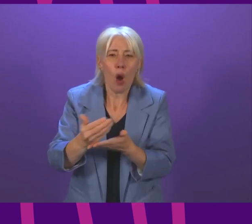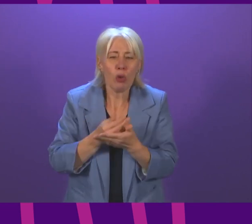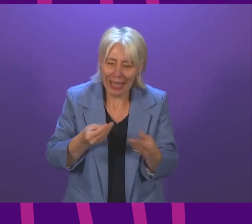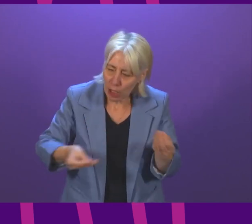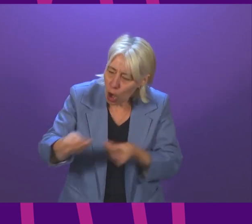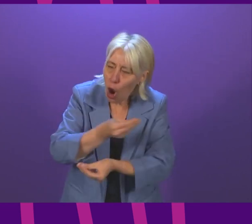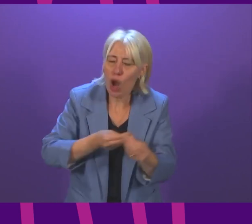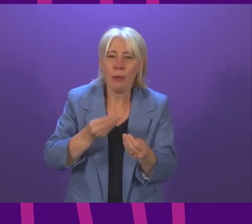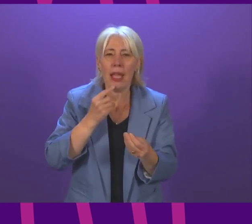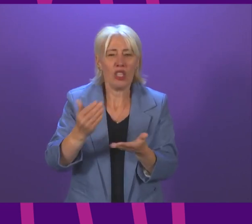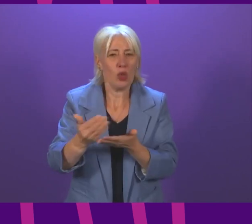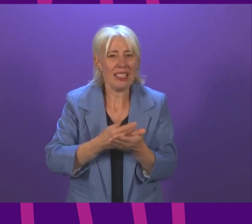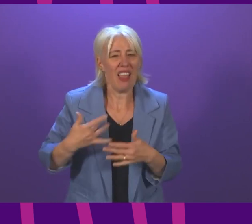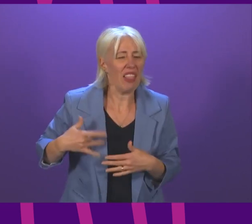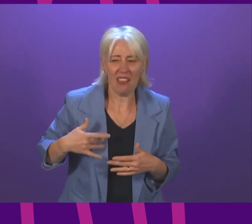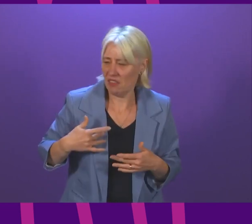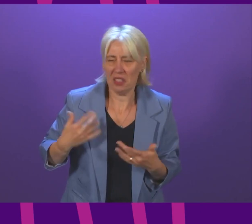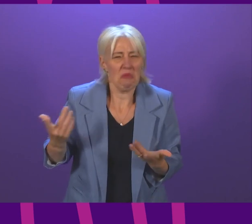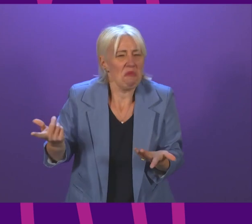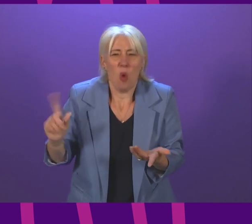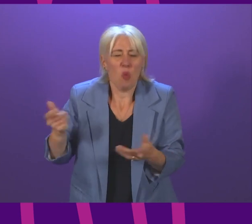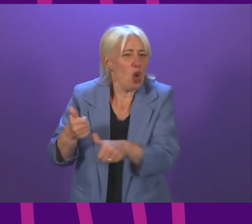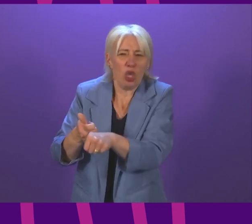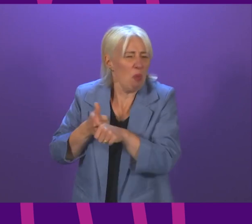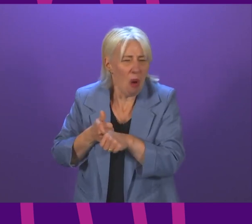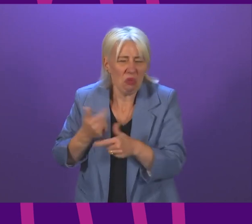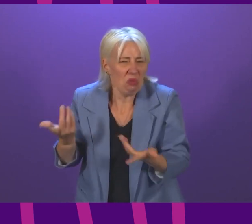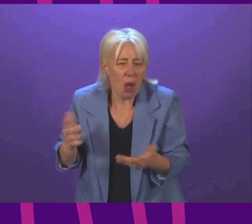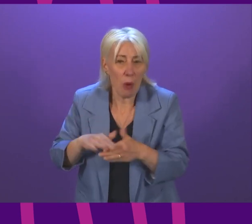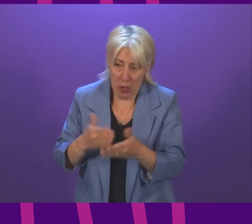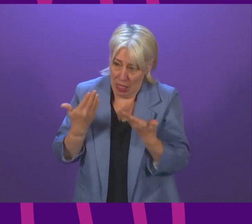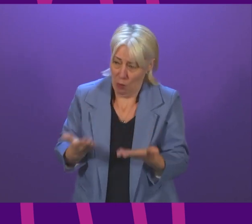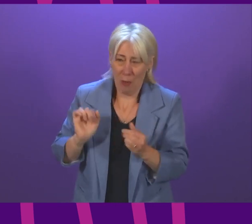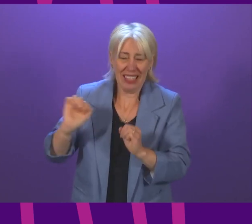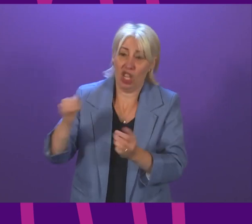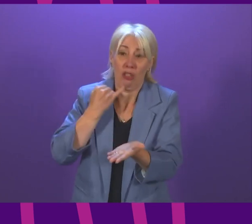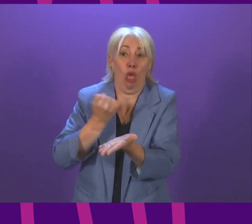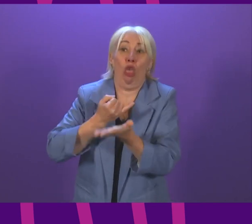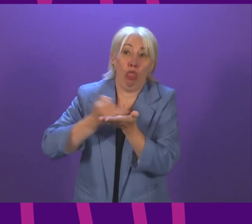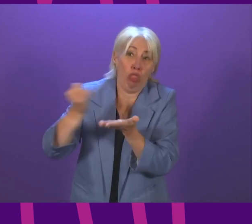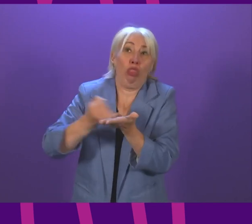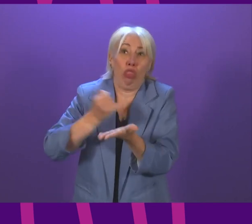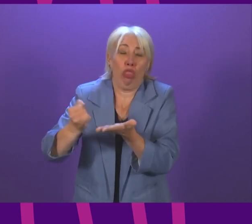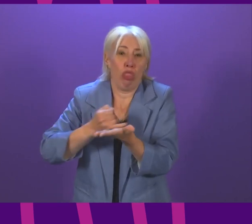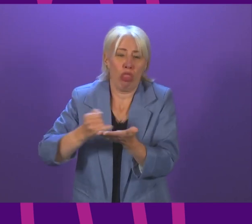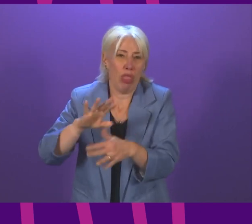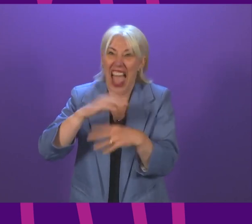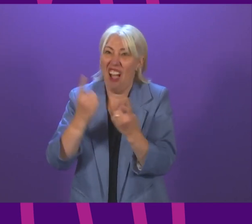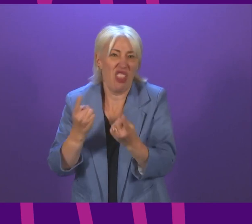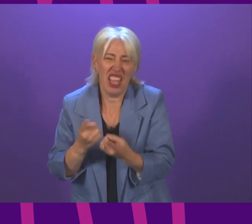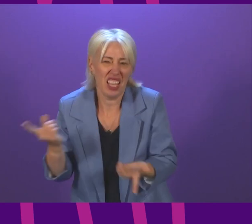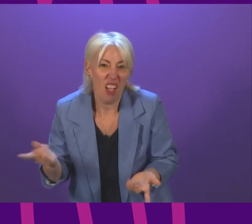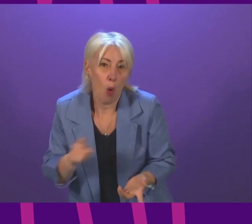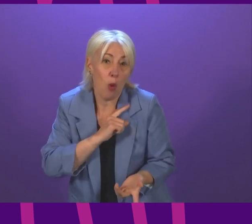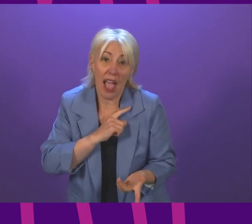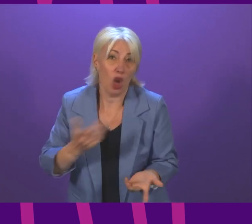and to save lives because the position he is taking right now is simply to oppose everything this government does simply